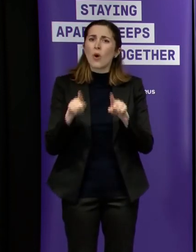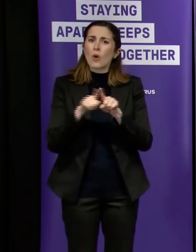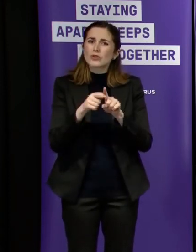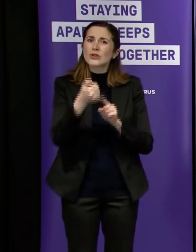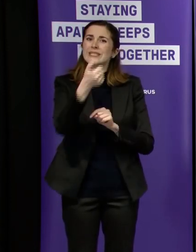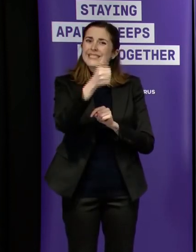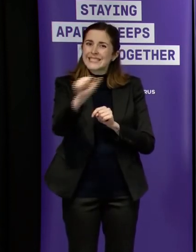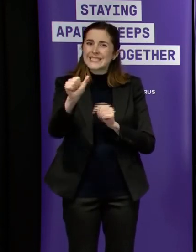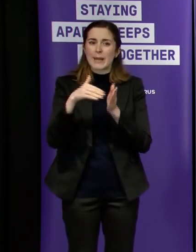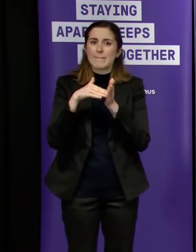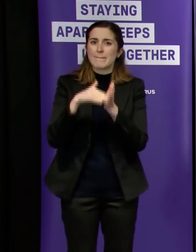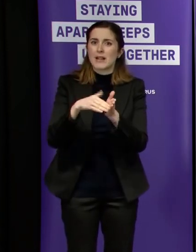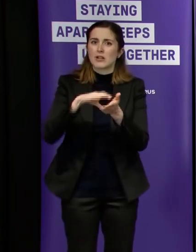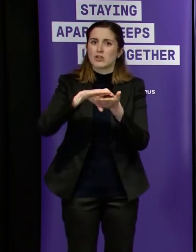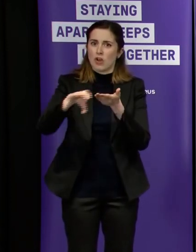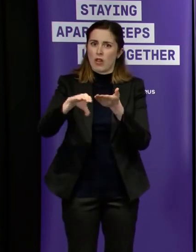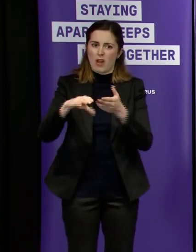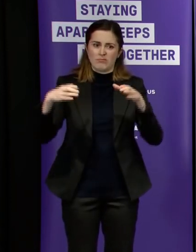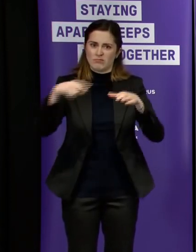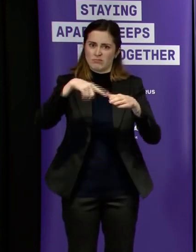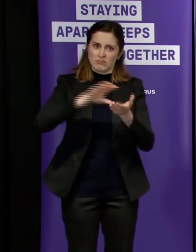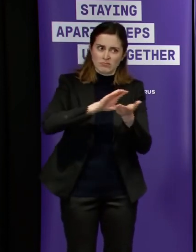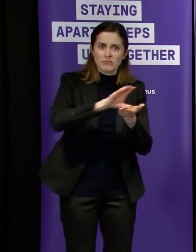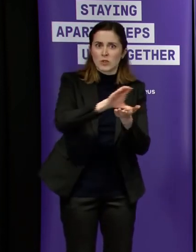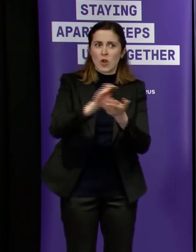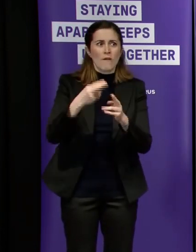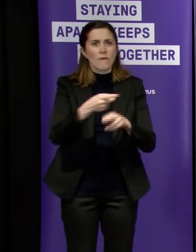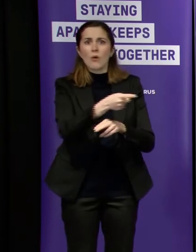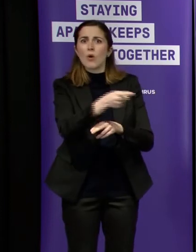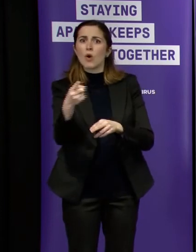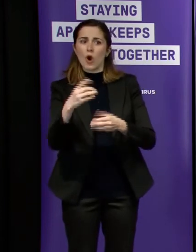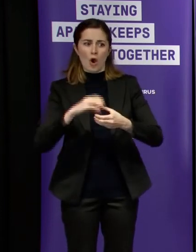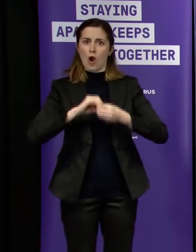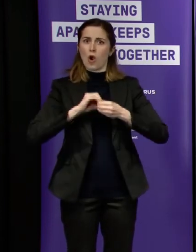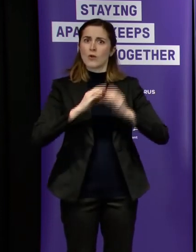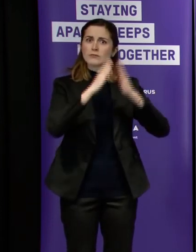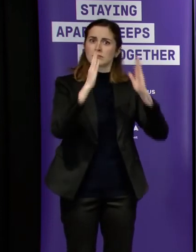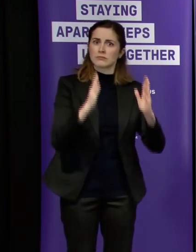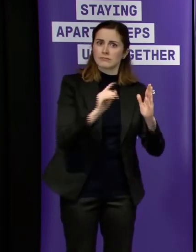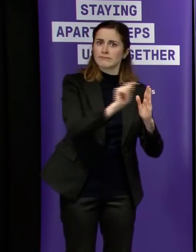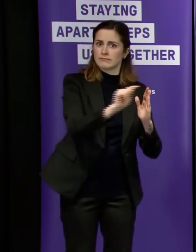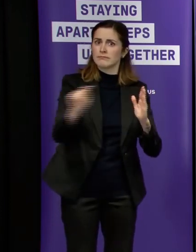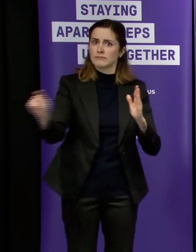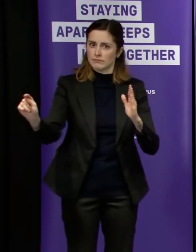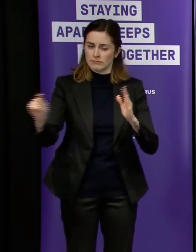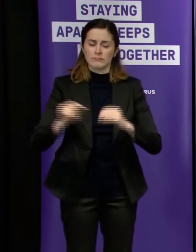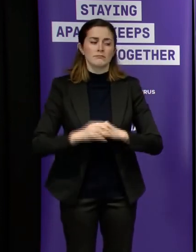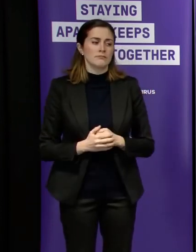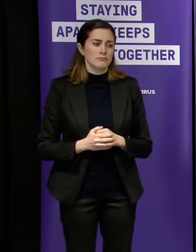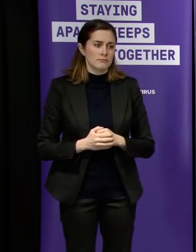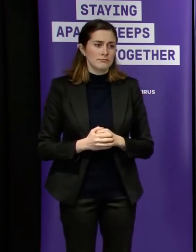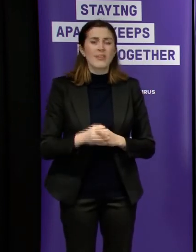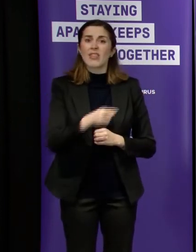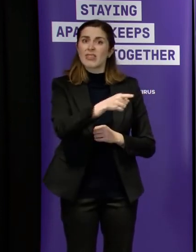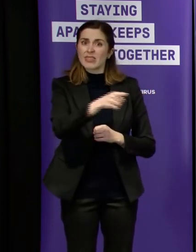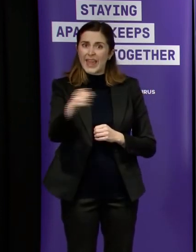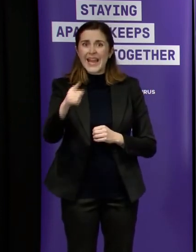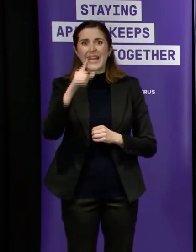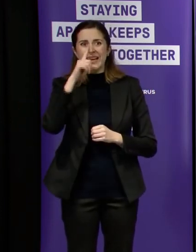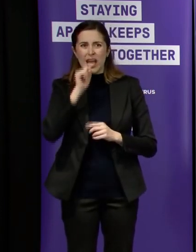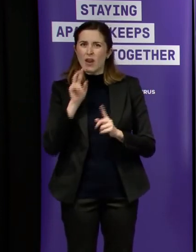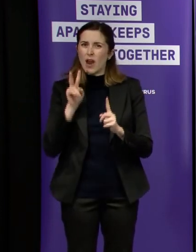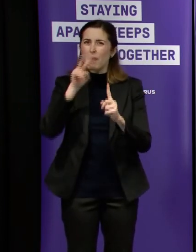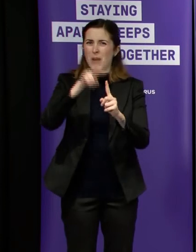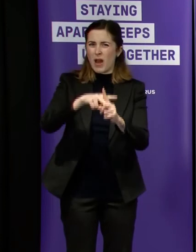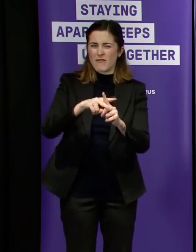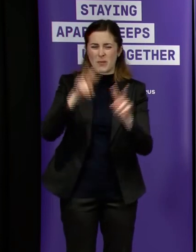for eligible landlords who essentially therefore will be able to enter a hardship scheme